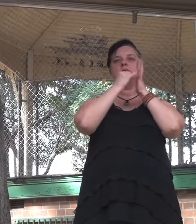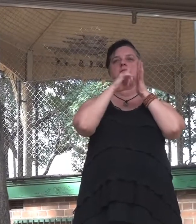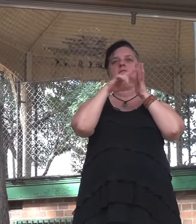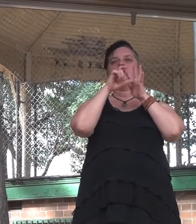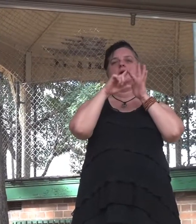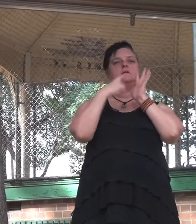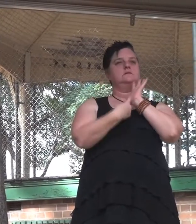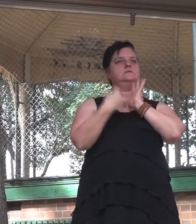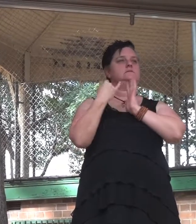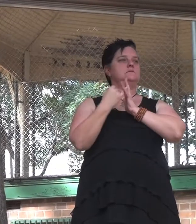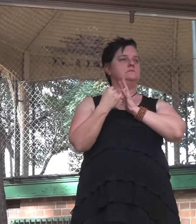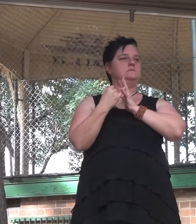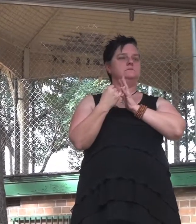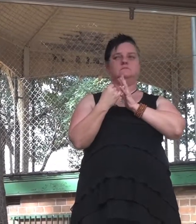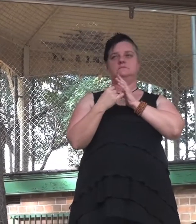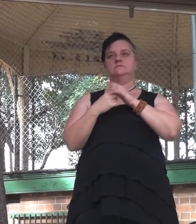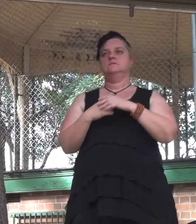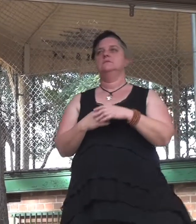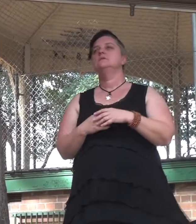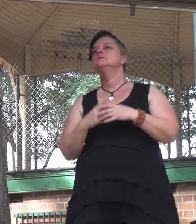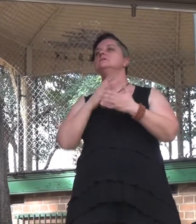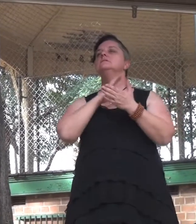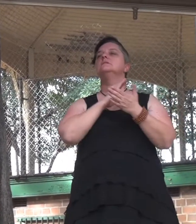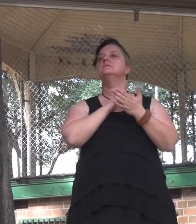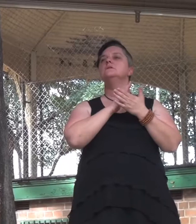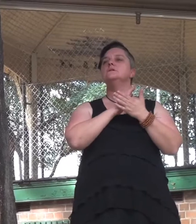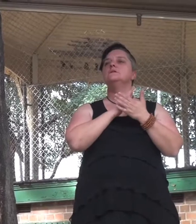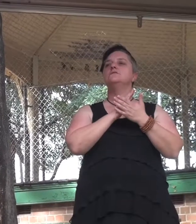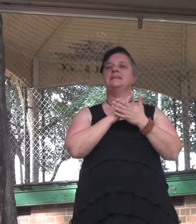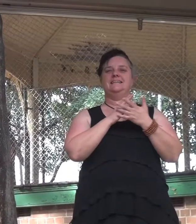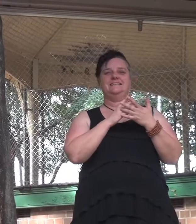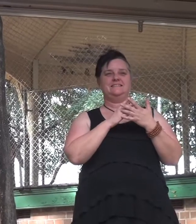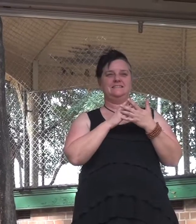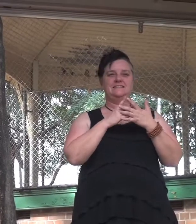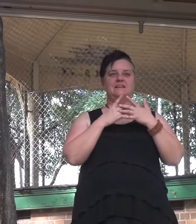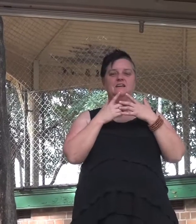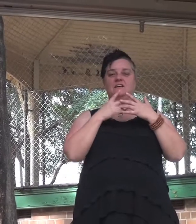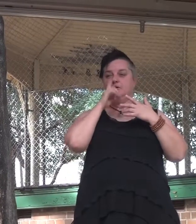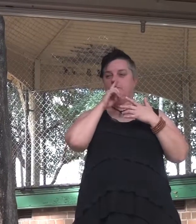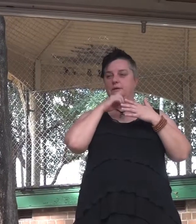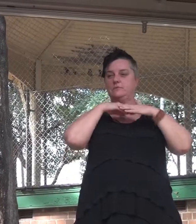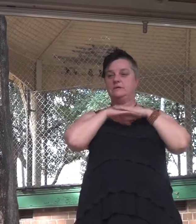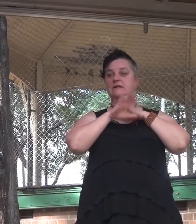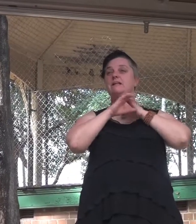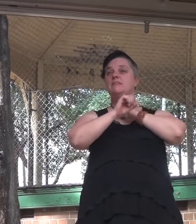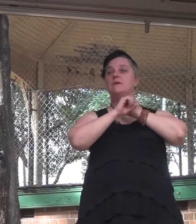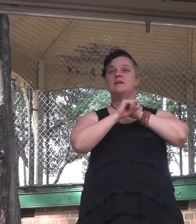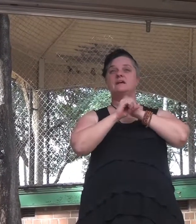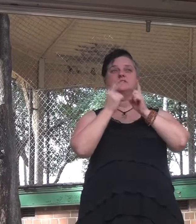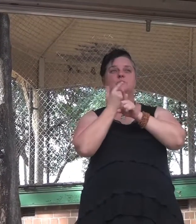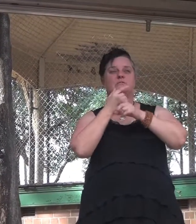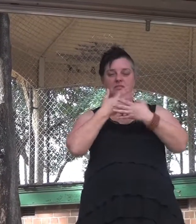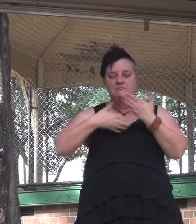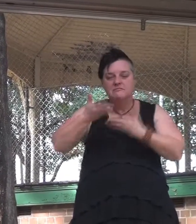It's about the idea of journalists who never actually go anywhere talking to other journalists about how wonderful journalism is. And commenting